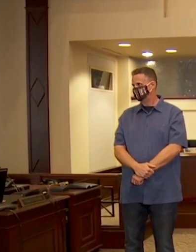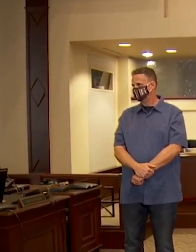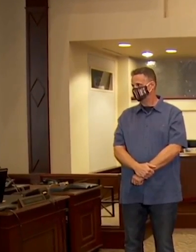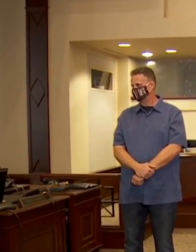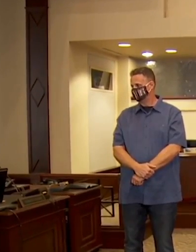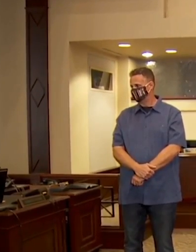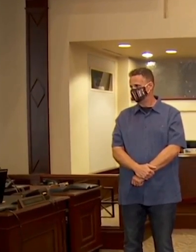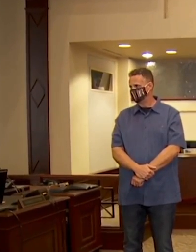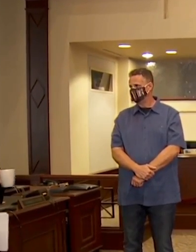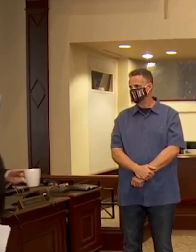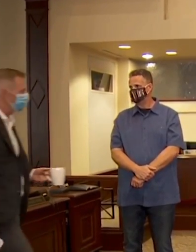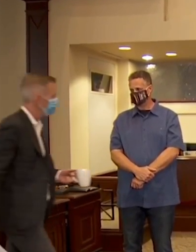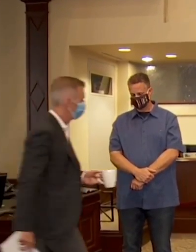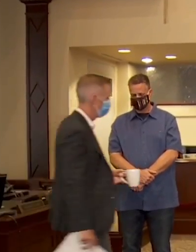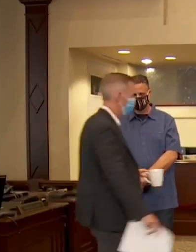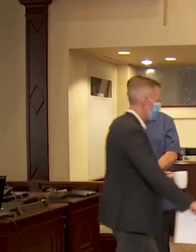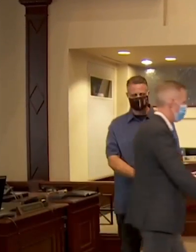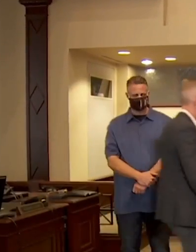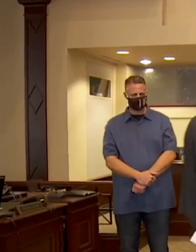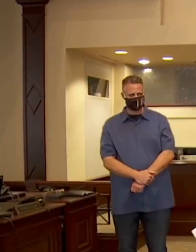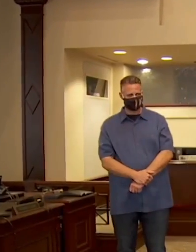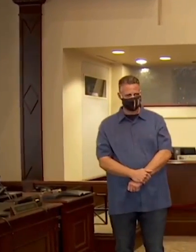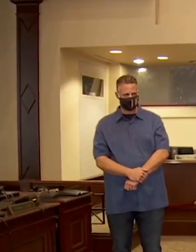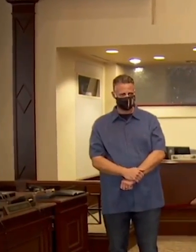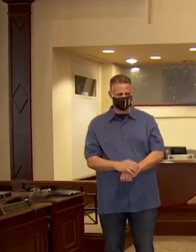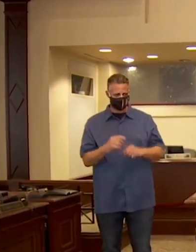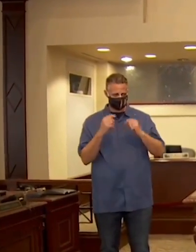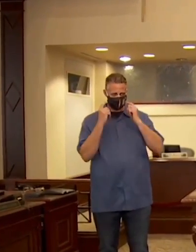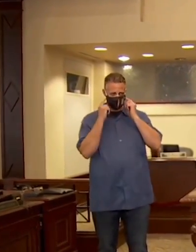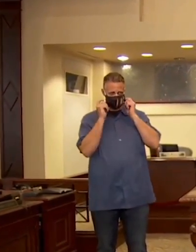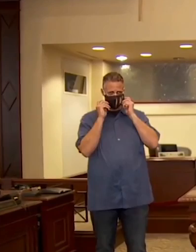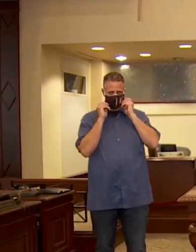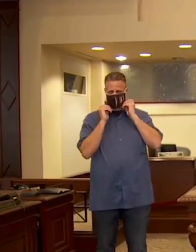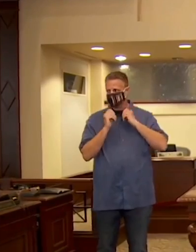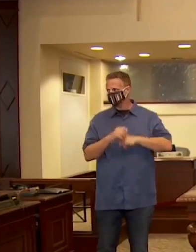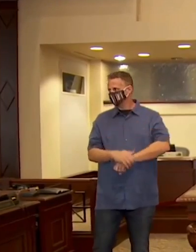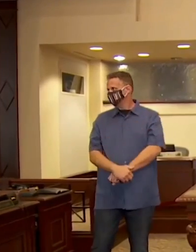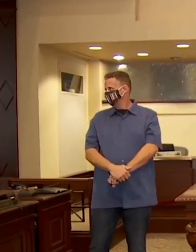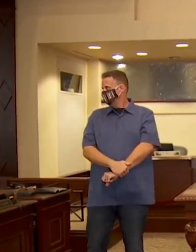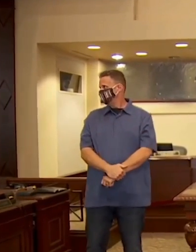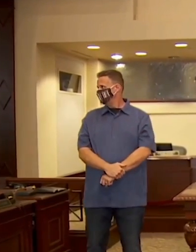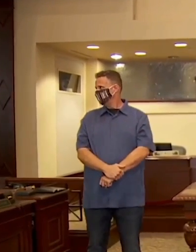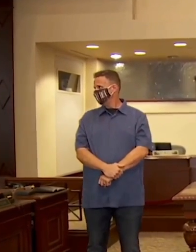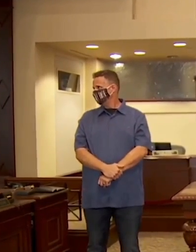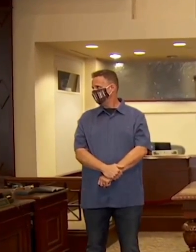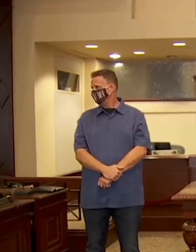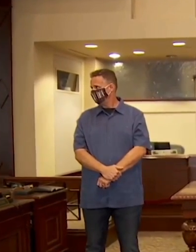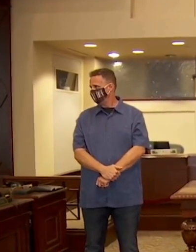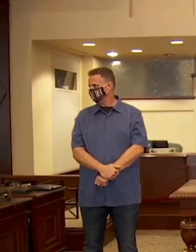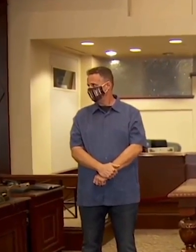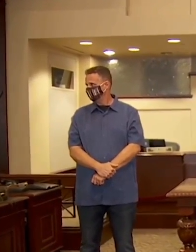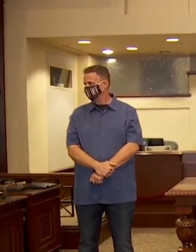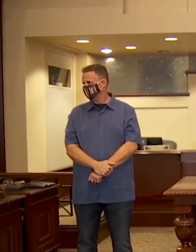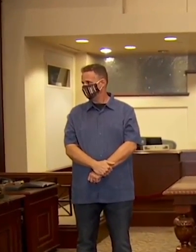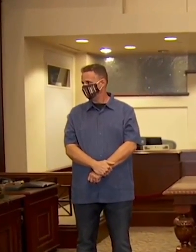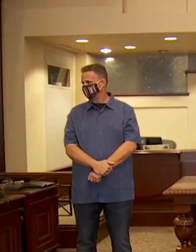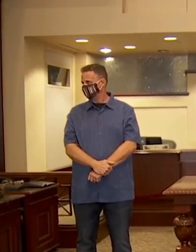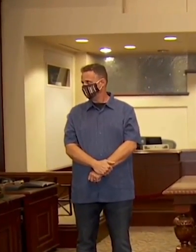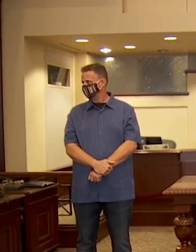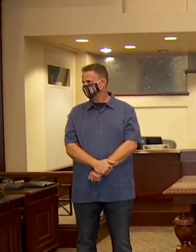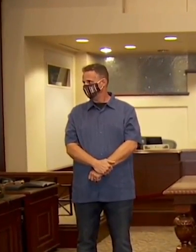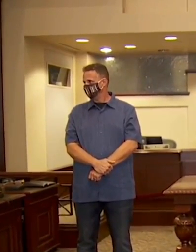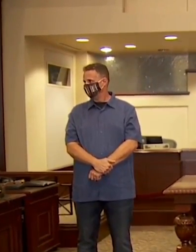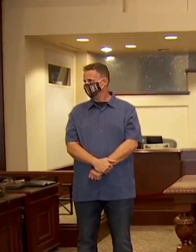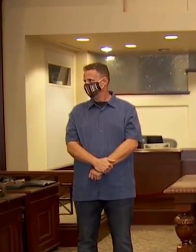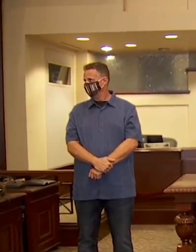by backing these violent communists. And, you know, for a long time, they and their media just denied that it was happening for